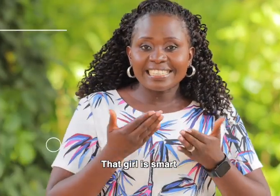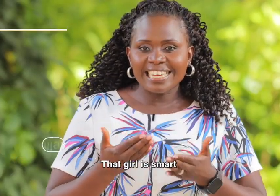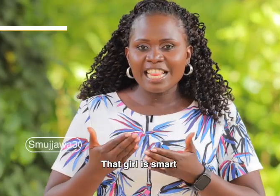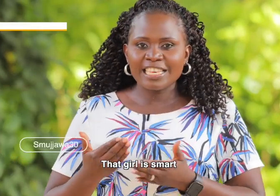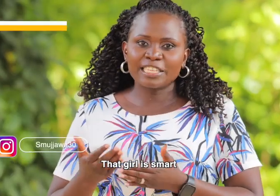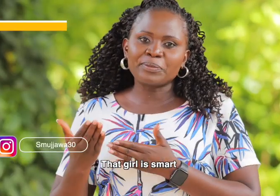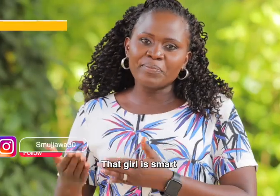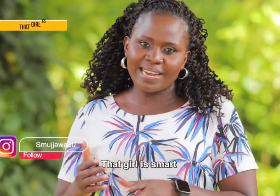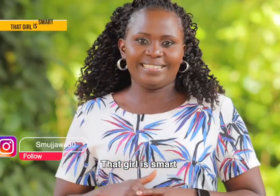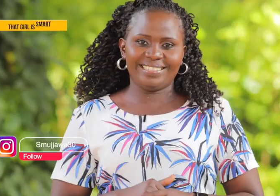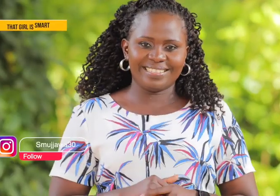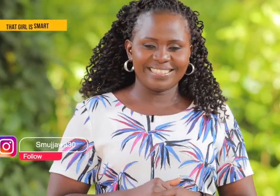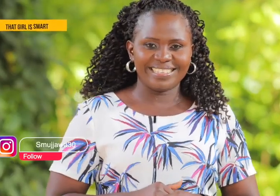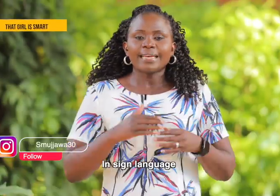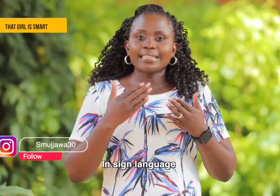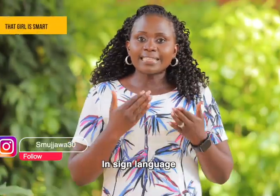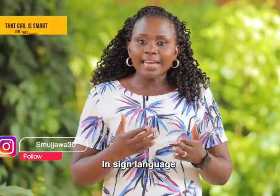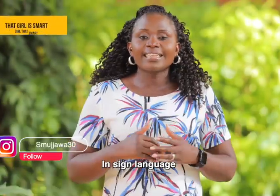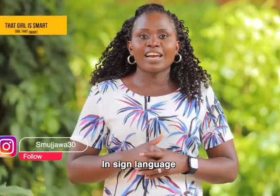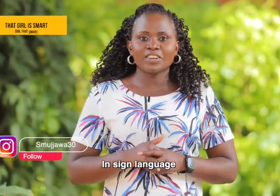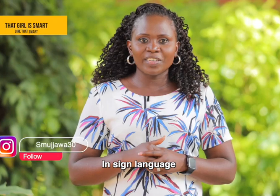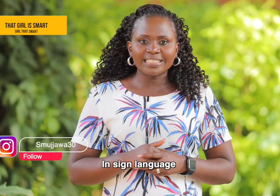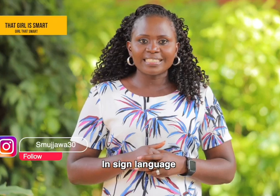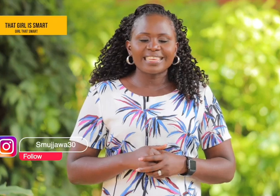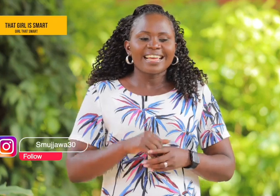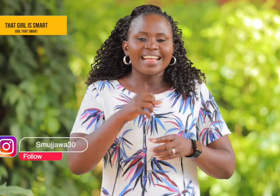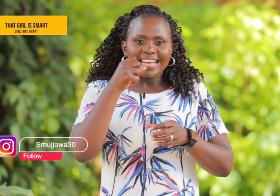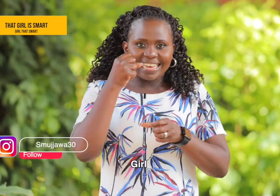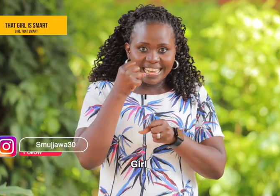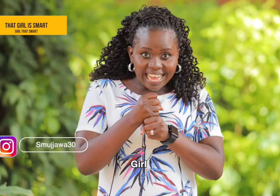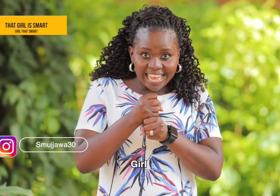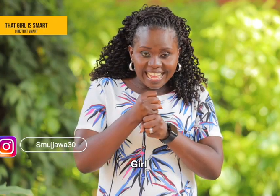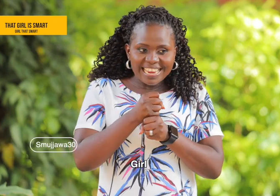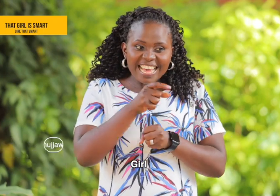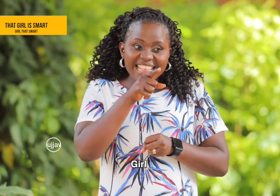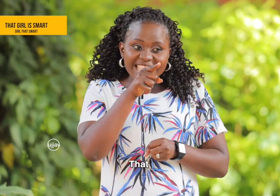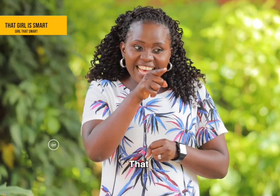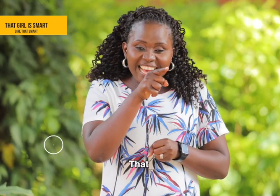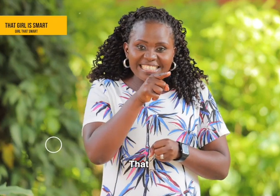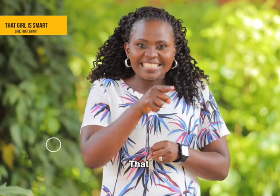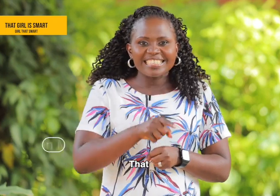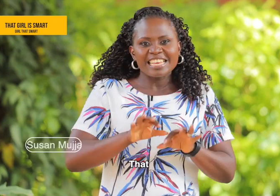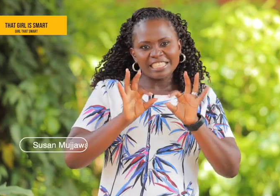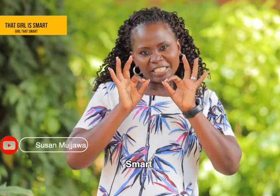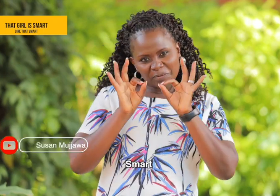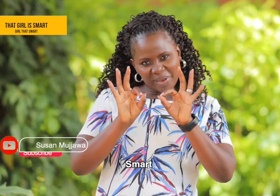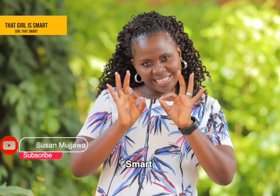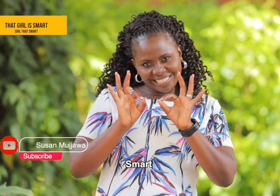girl is smart in sign language girl that's smart